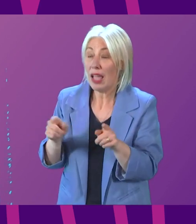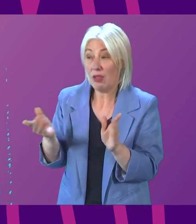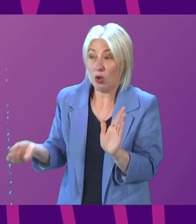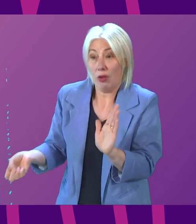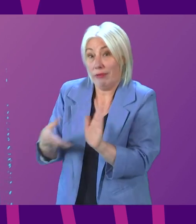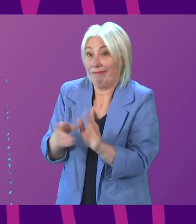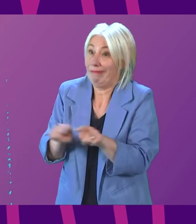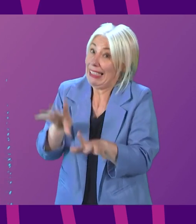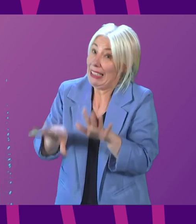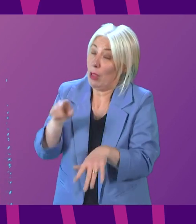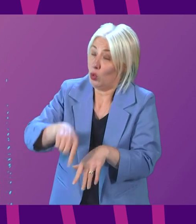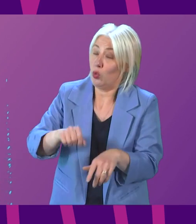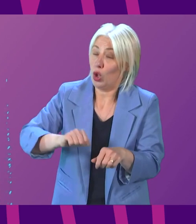payment.